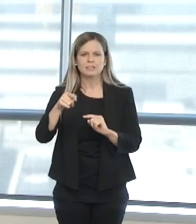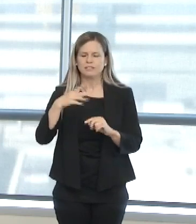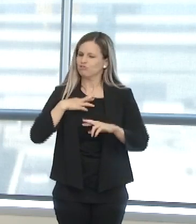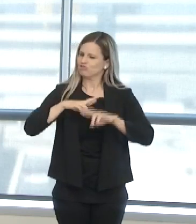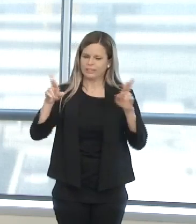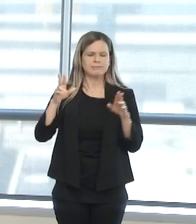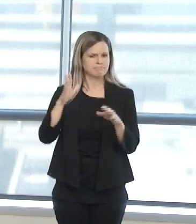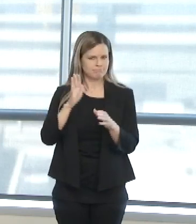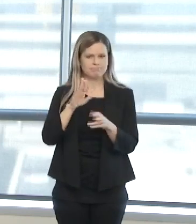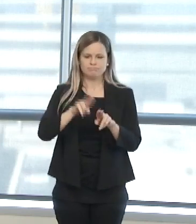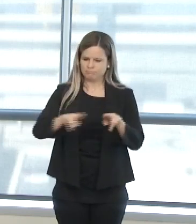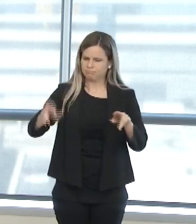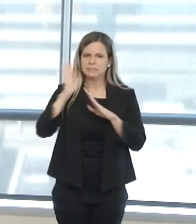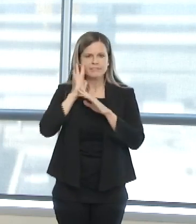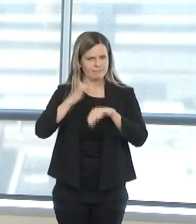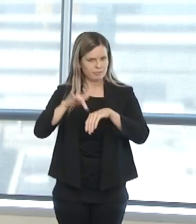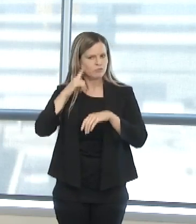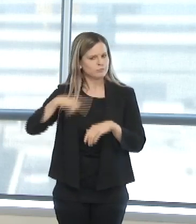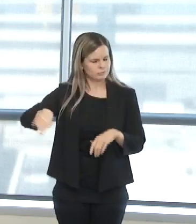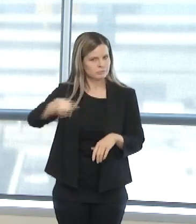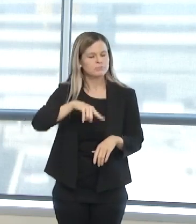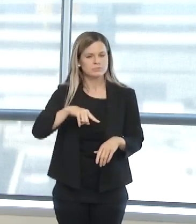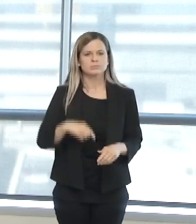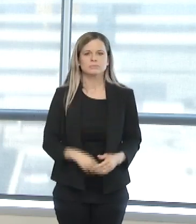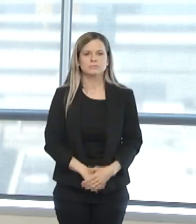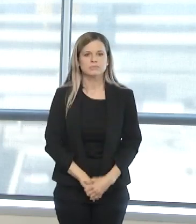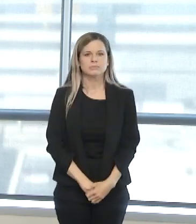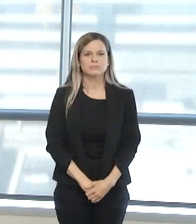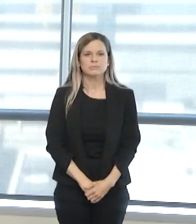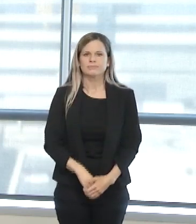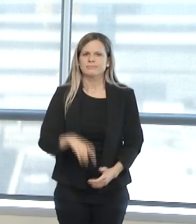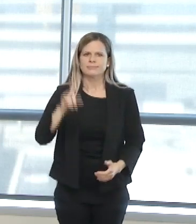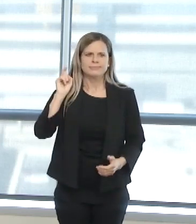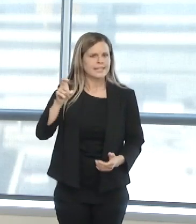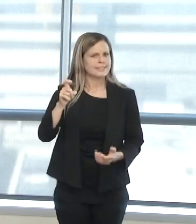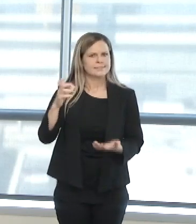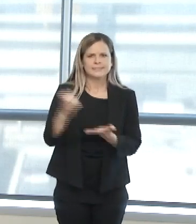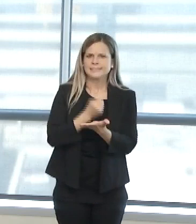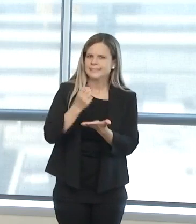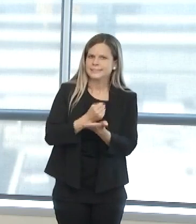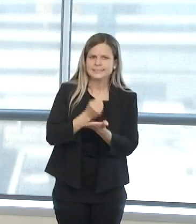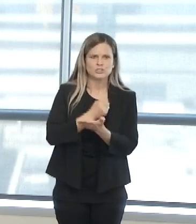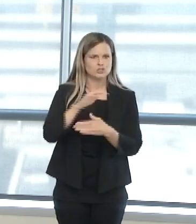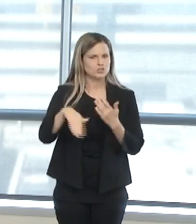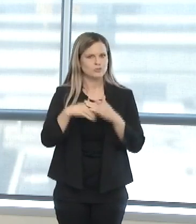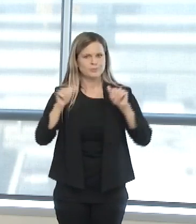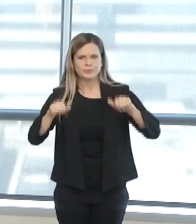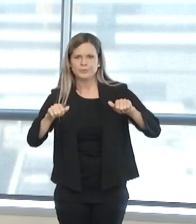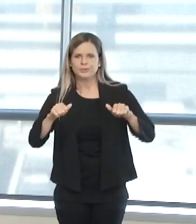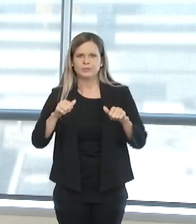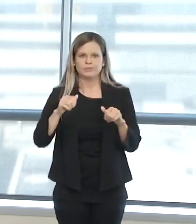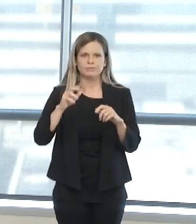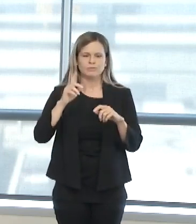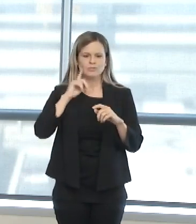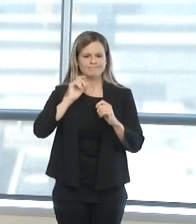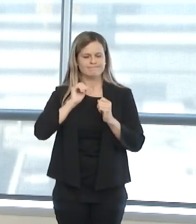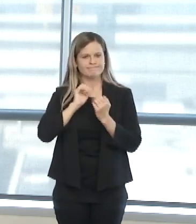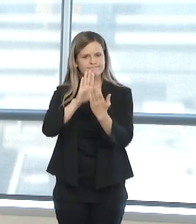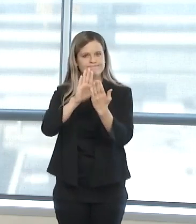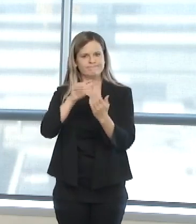all assets possible to fight this pandemic. We want to thank Congressman Tom Cole, Congresswoman Kinderhorn,